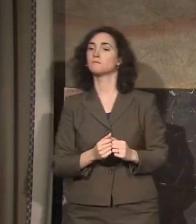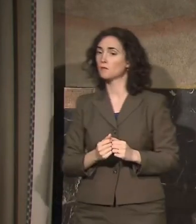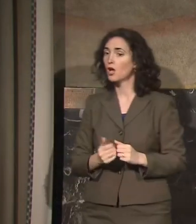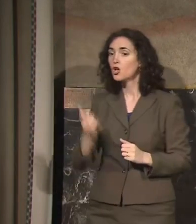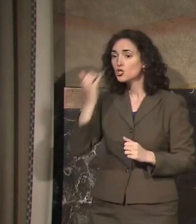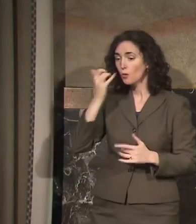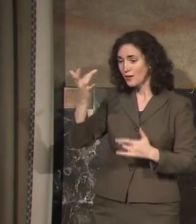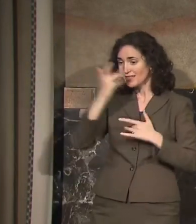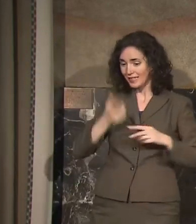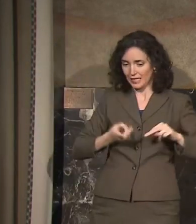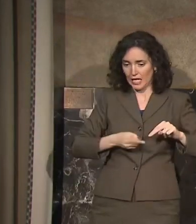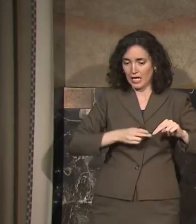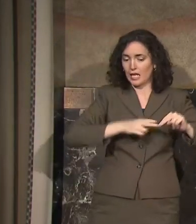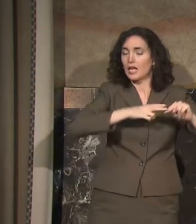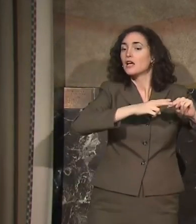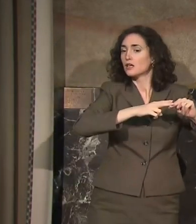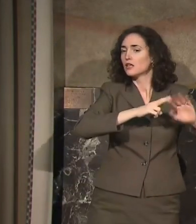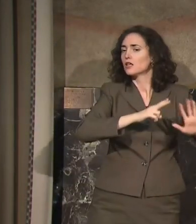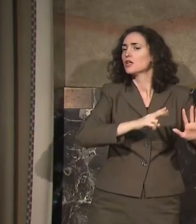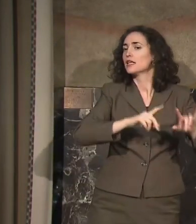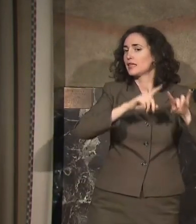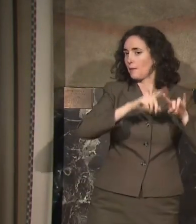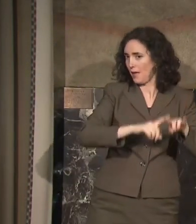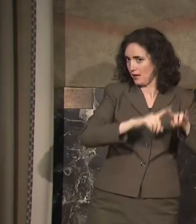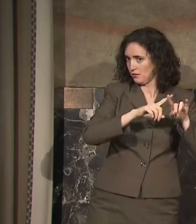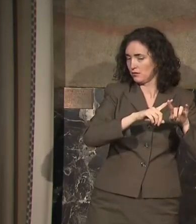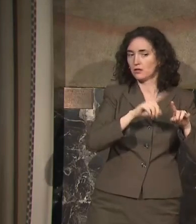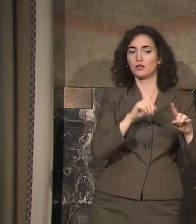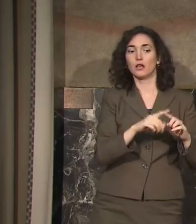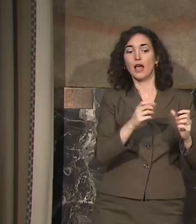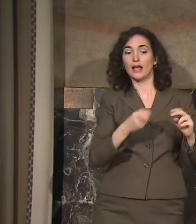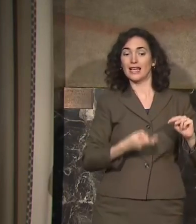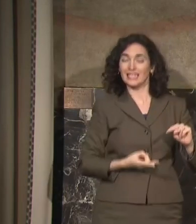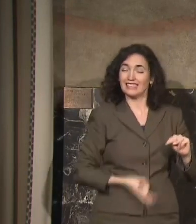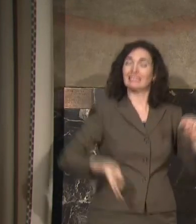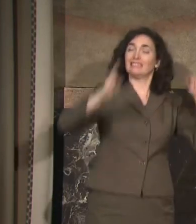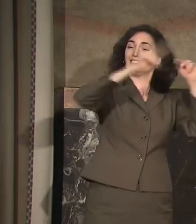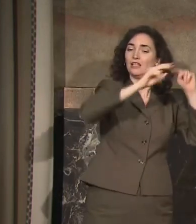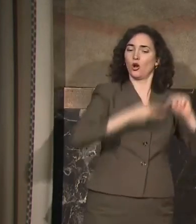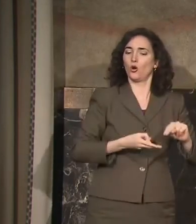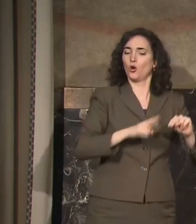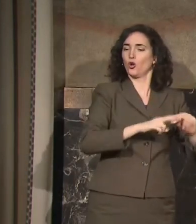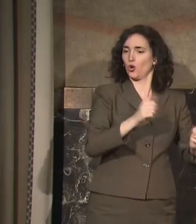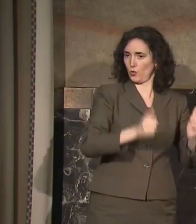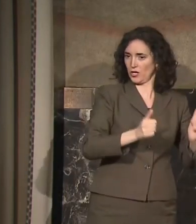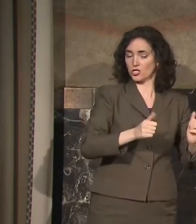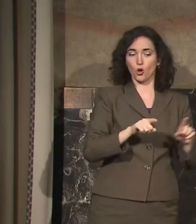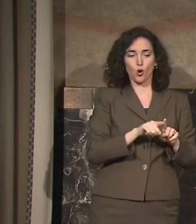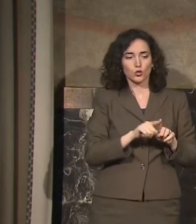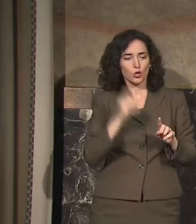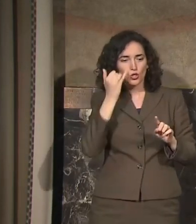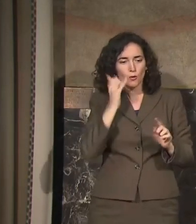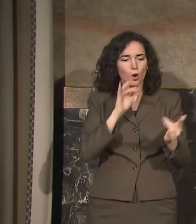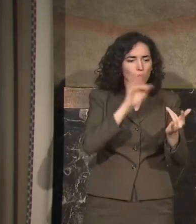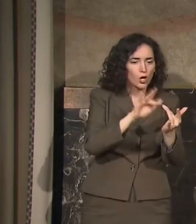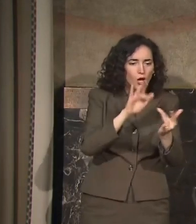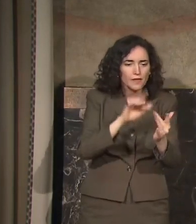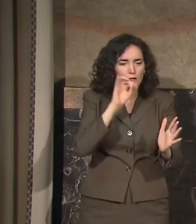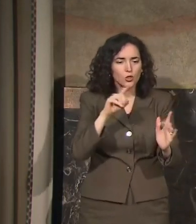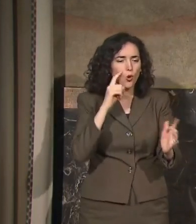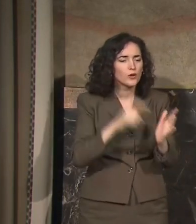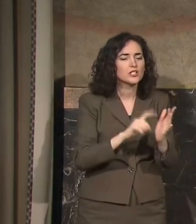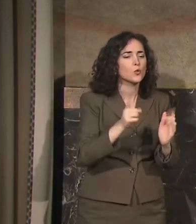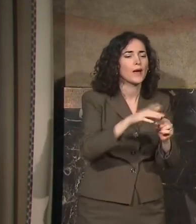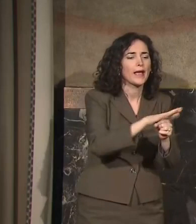big of a spike, how widespread it is. Does the contact tracing trace it back to specific geographic areas, to